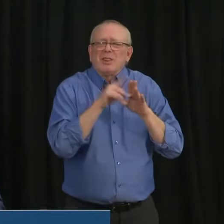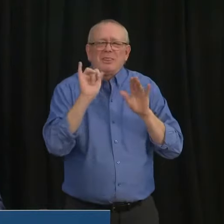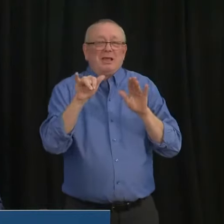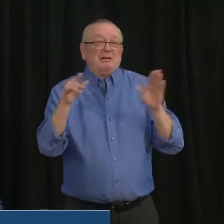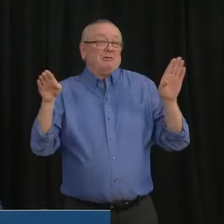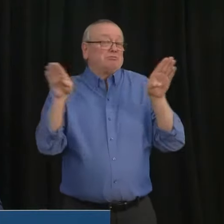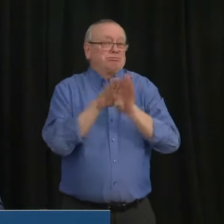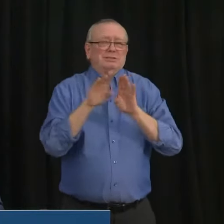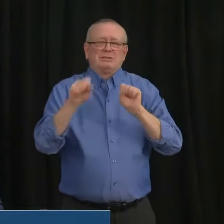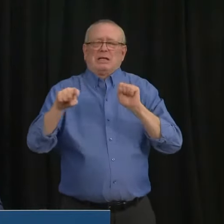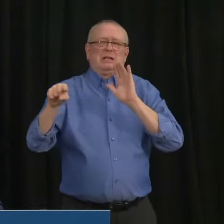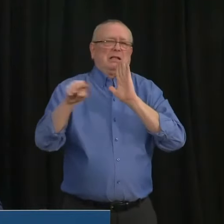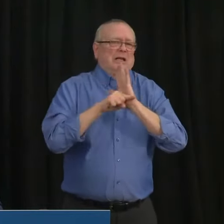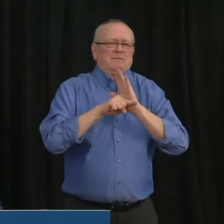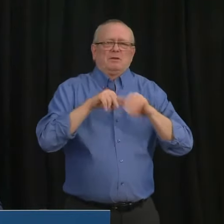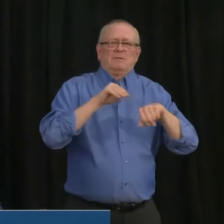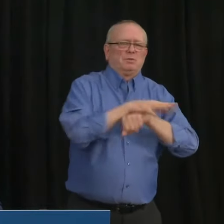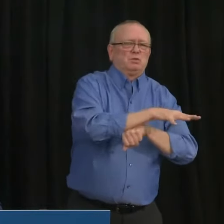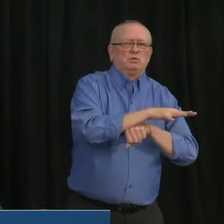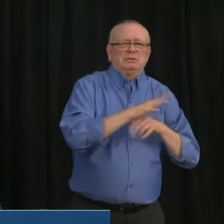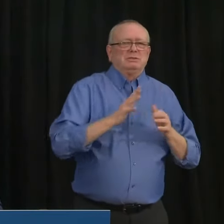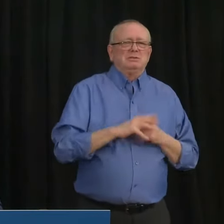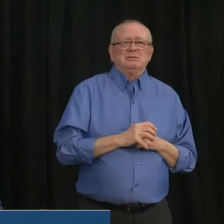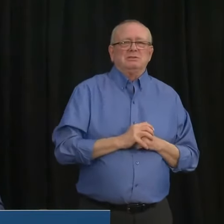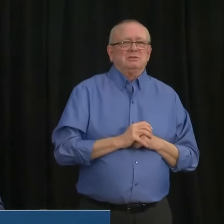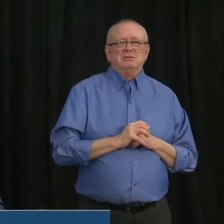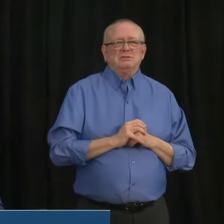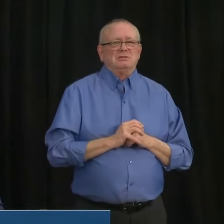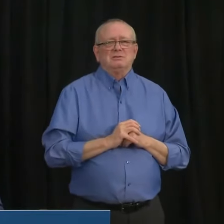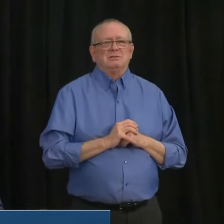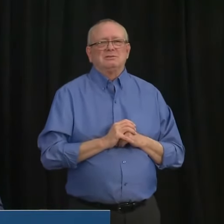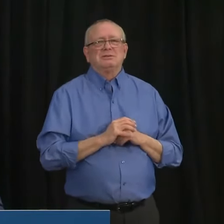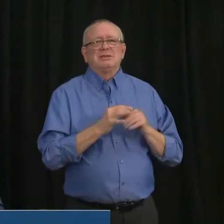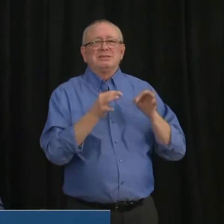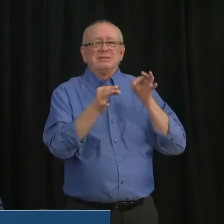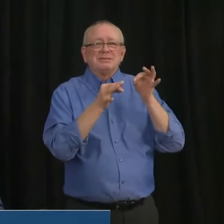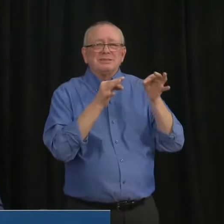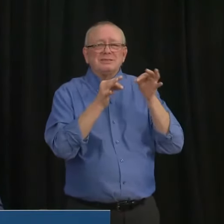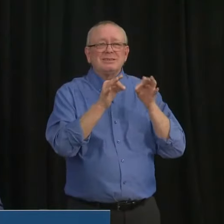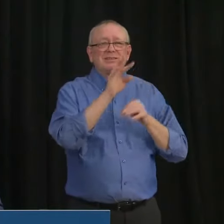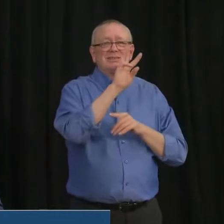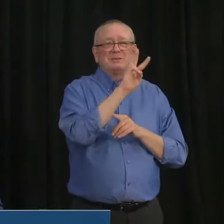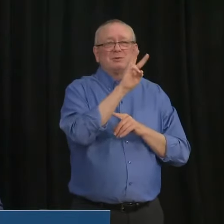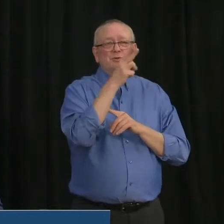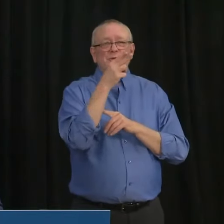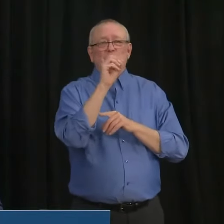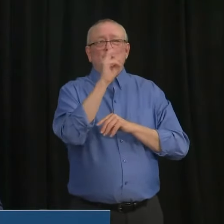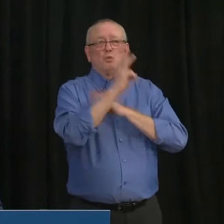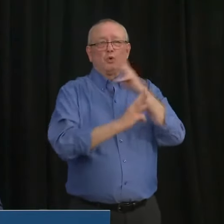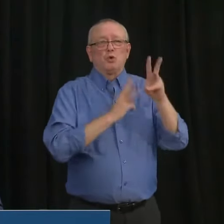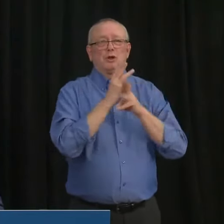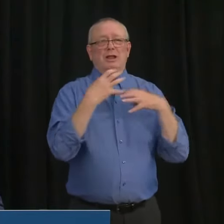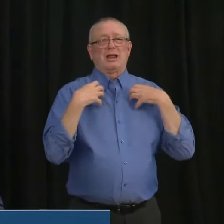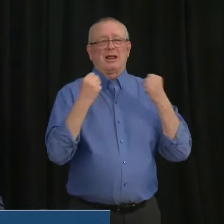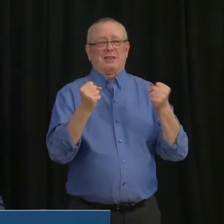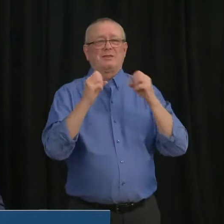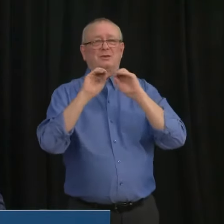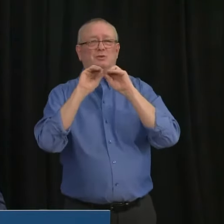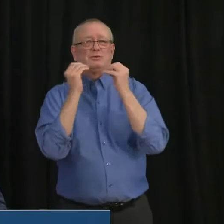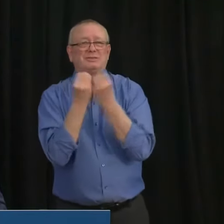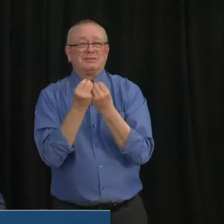to say that even the World Health Organization has recommended